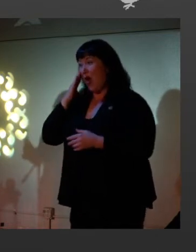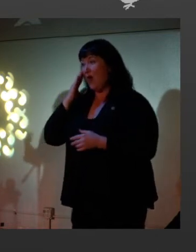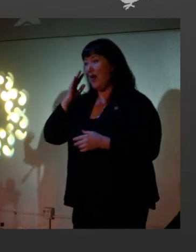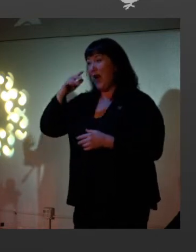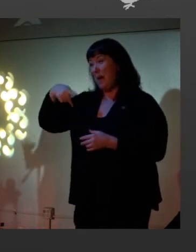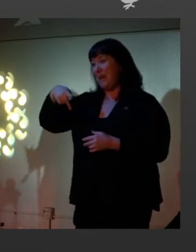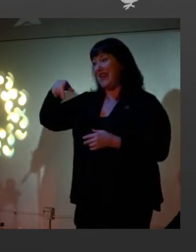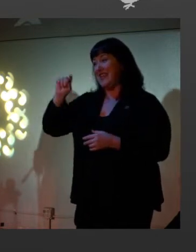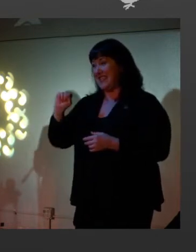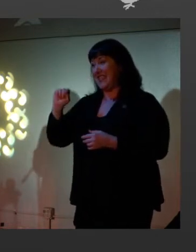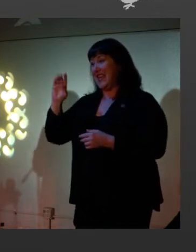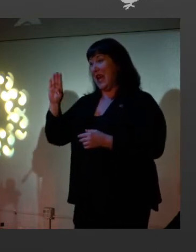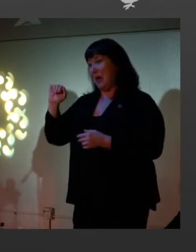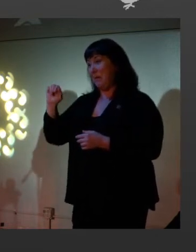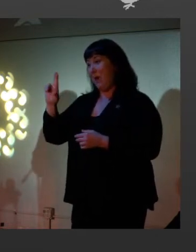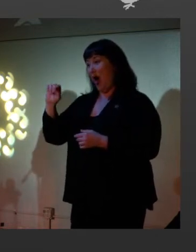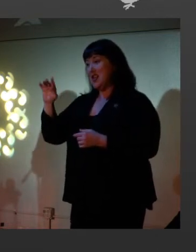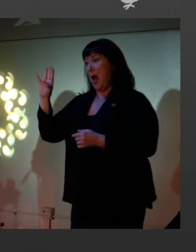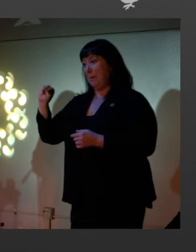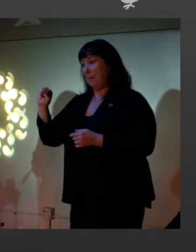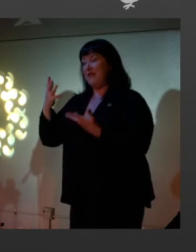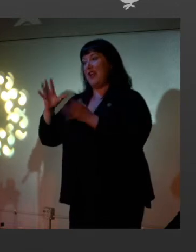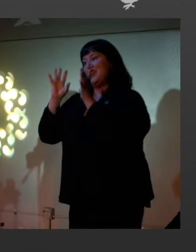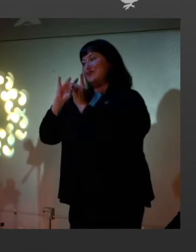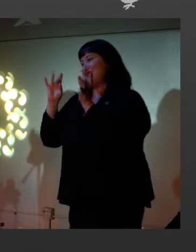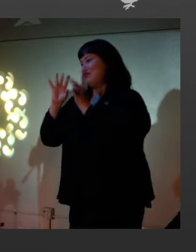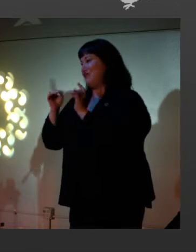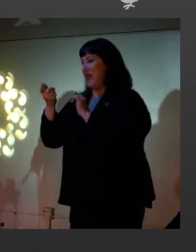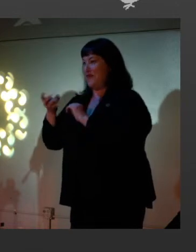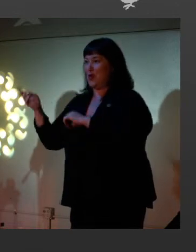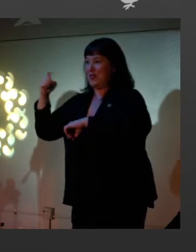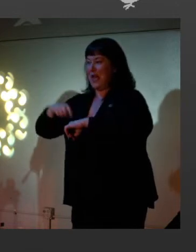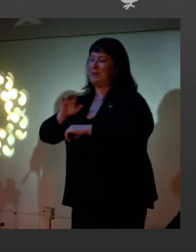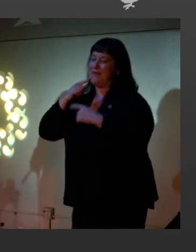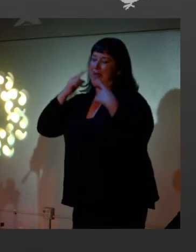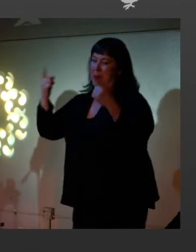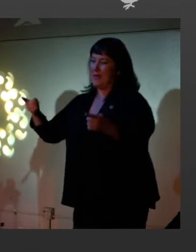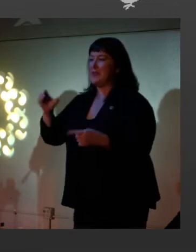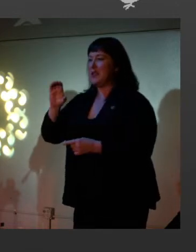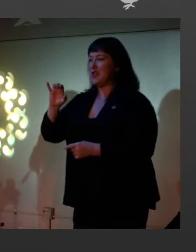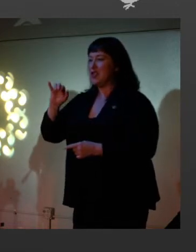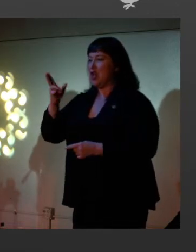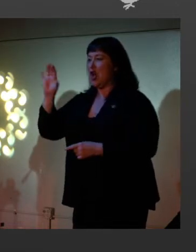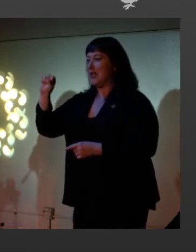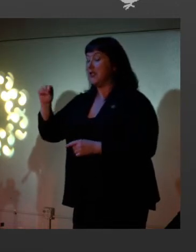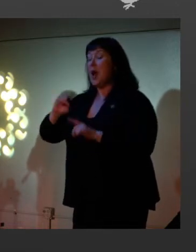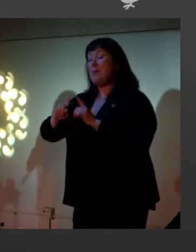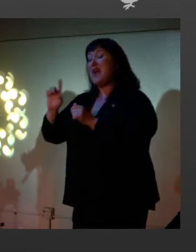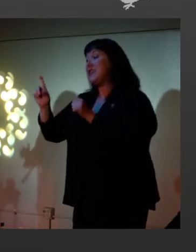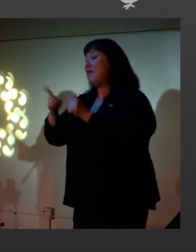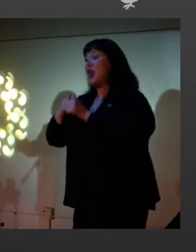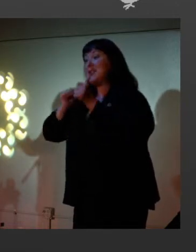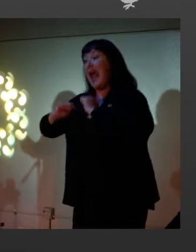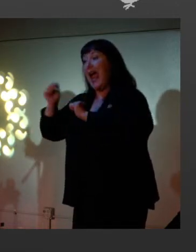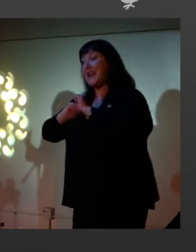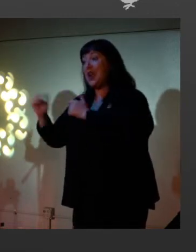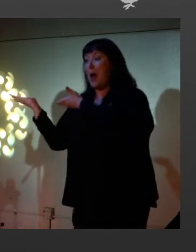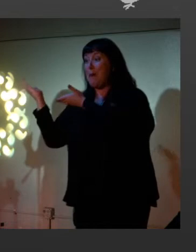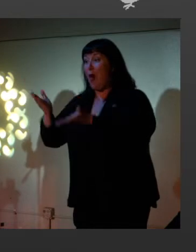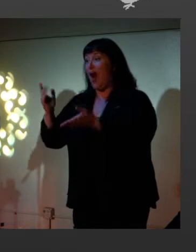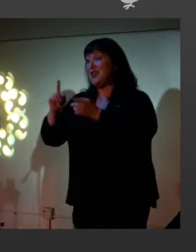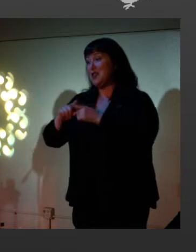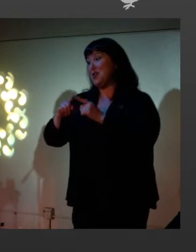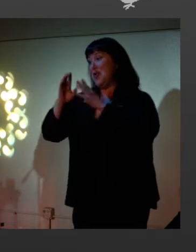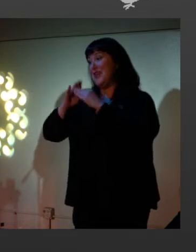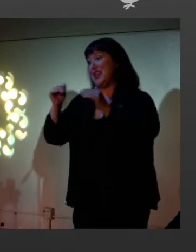he's been mentioned on this stage quite a few times from his famous circus, but what you may not know is that he brought his first act to the Egyptian